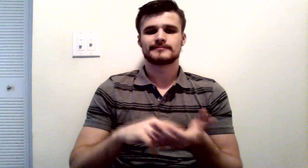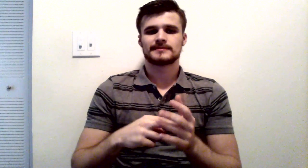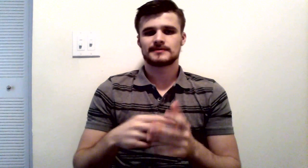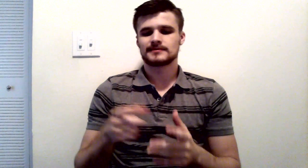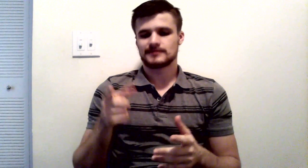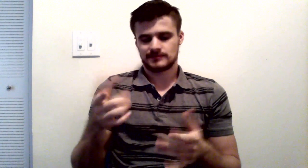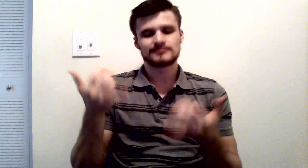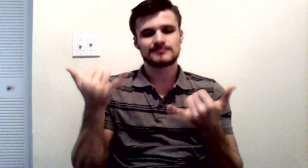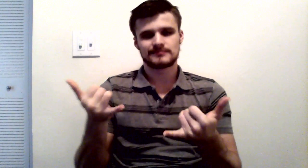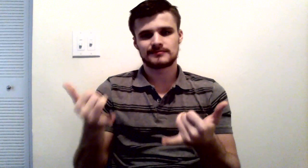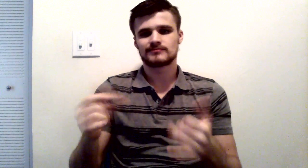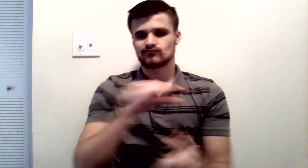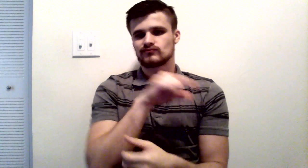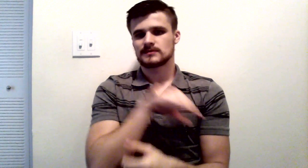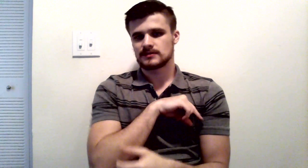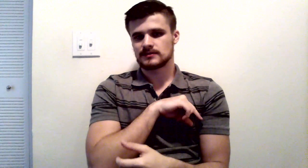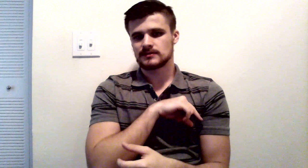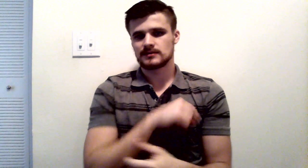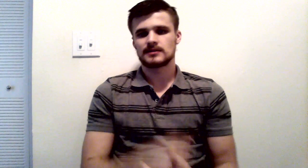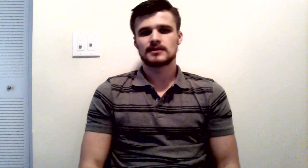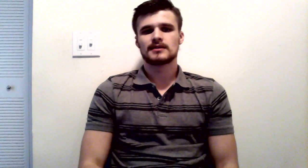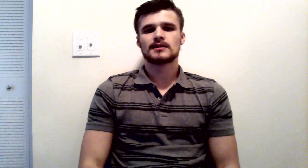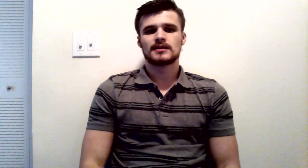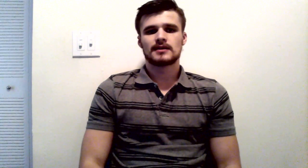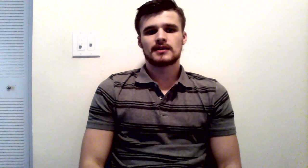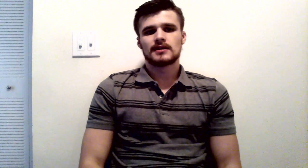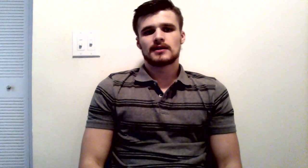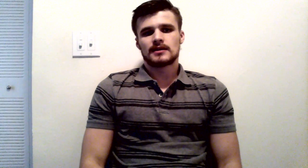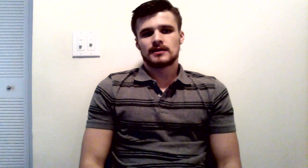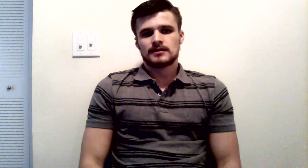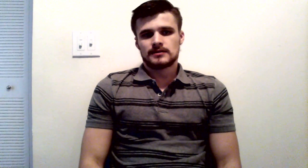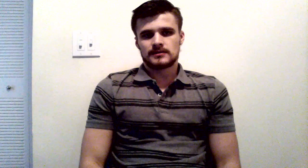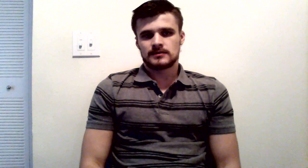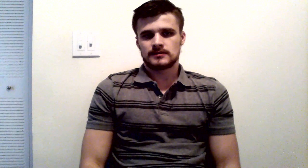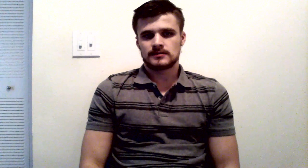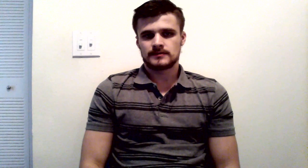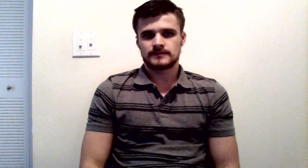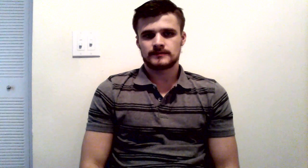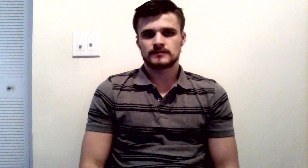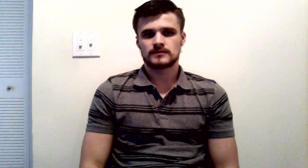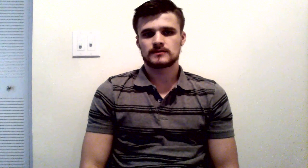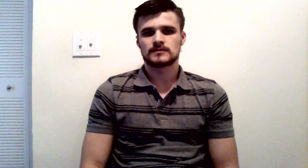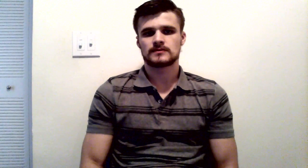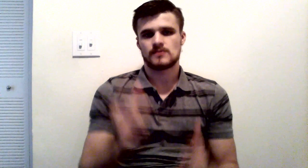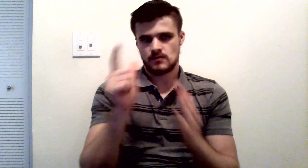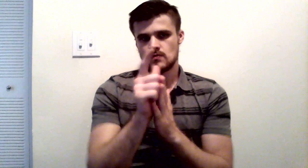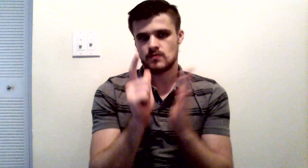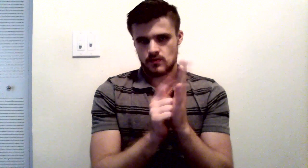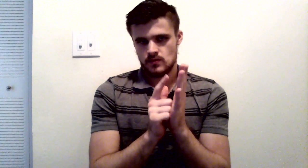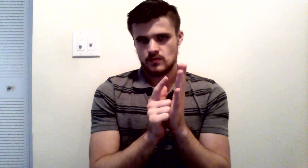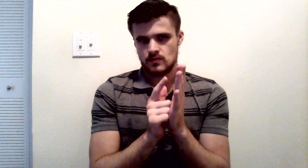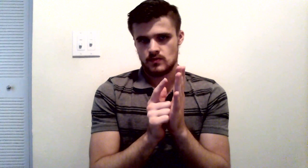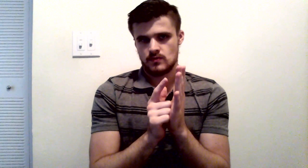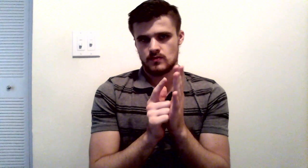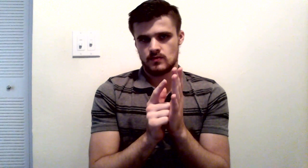strict liability. All you have to do is prove that the act. The only question the law has is, were you driving 85 miles per hour?